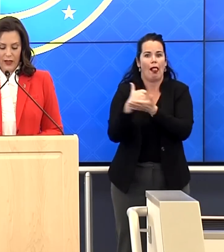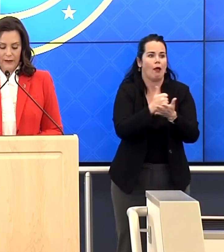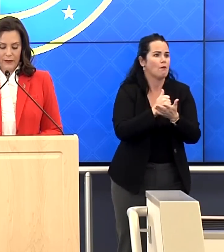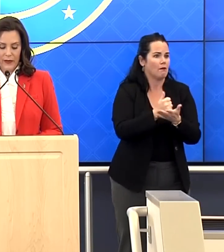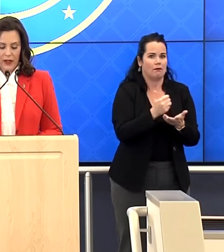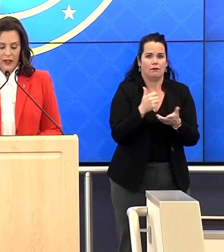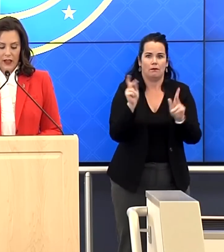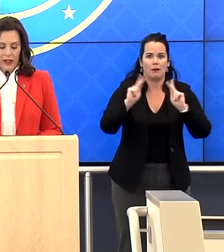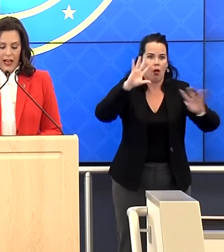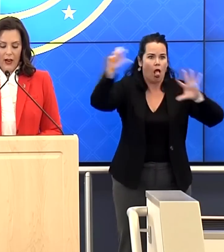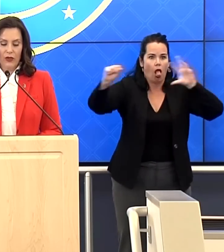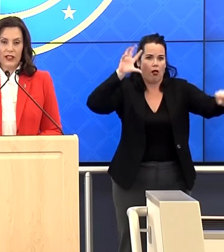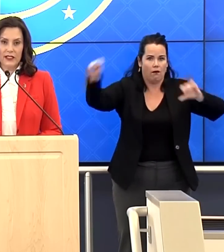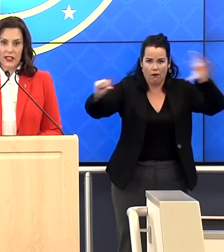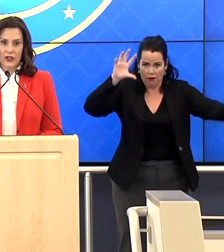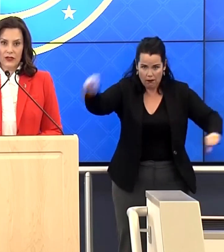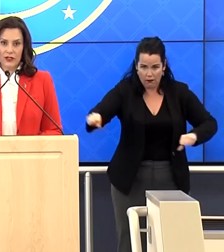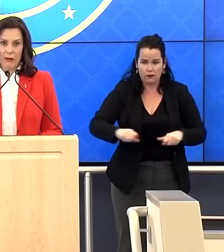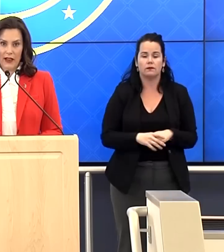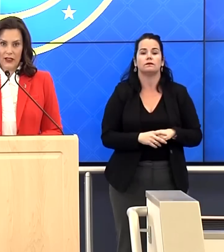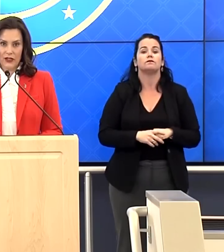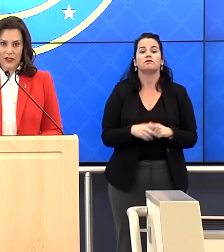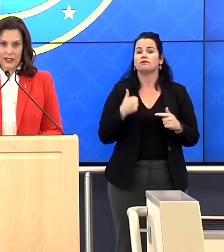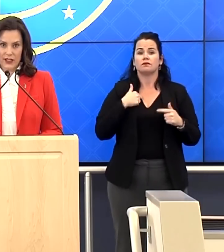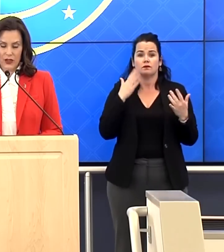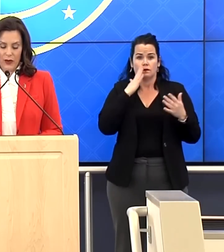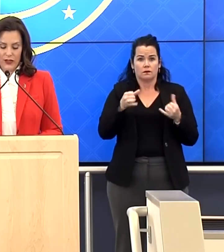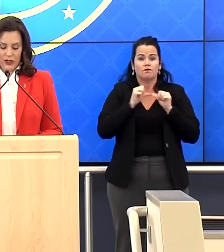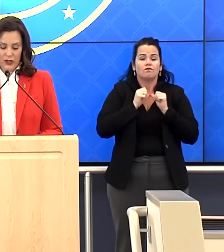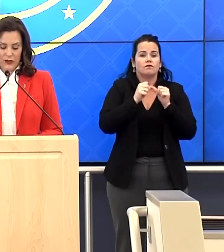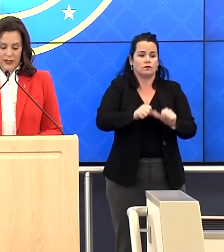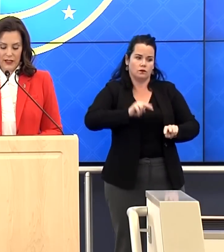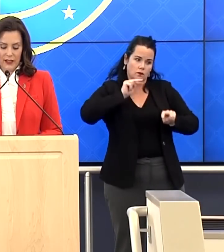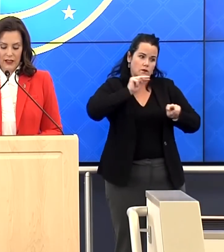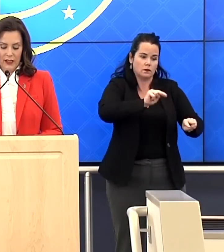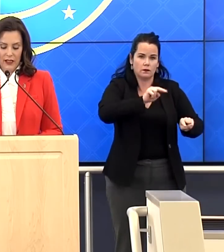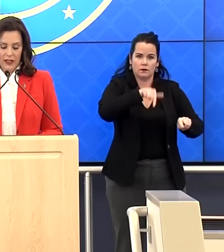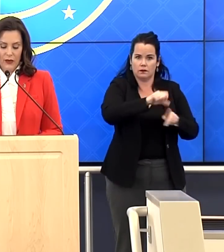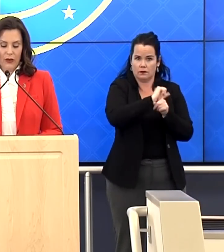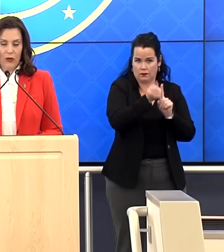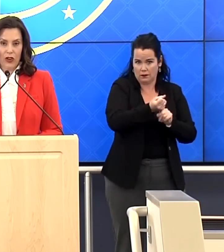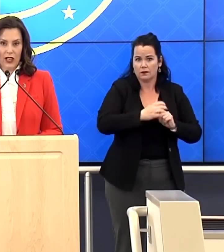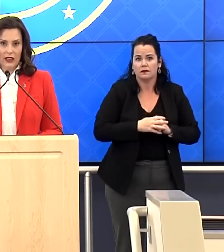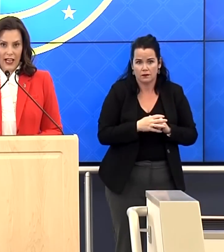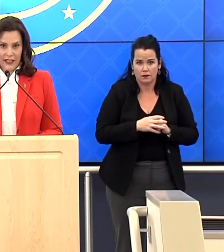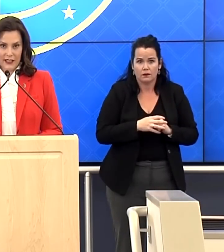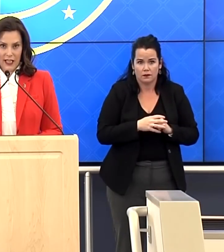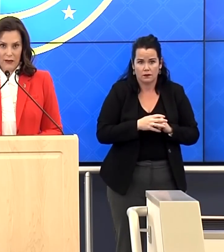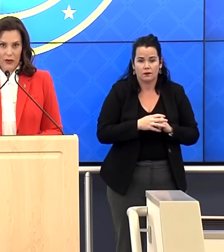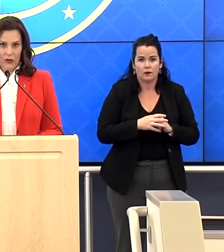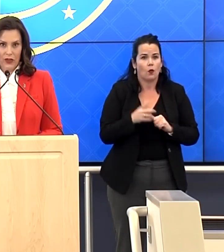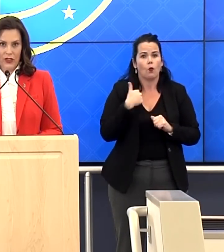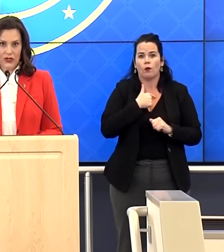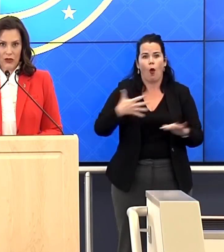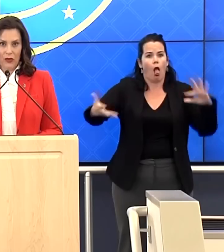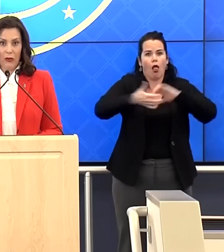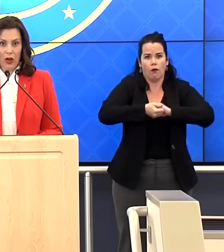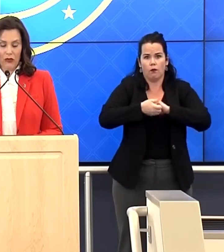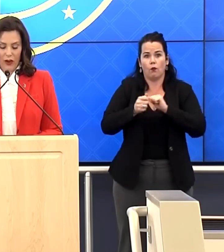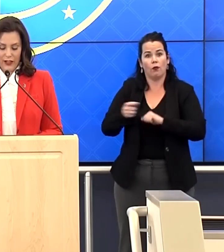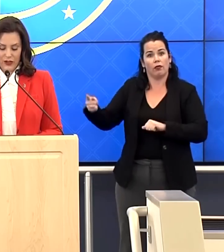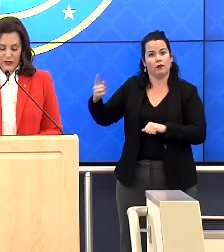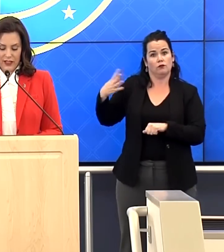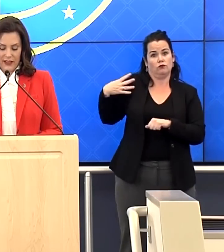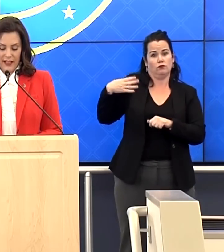evacuate. I will continue to monitor the situation closely. We will work lockstep with General